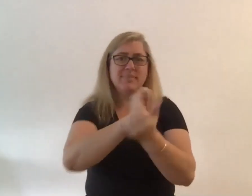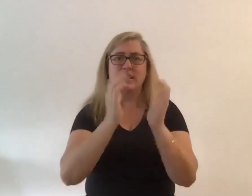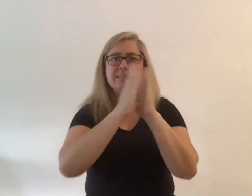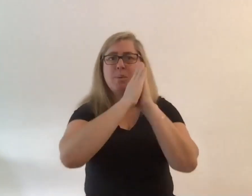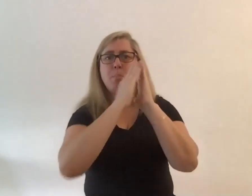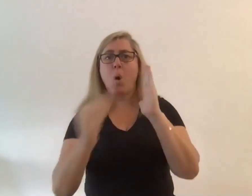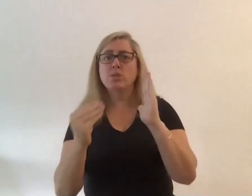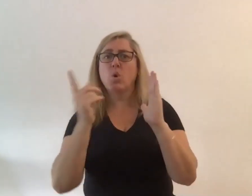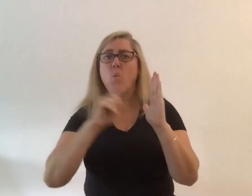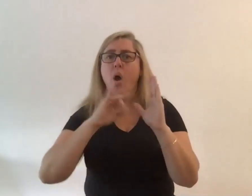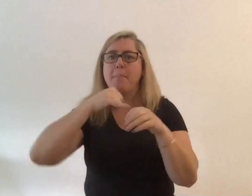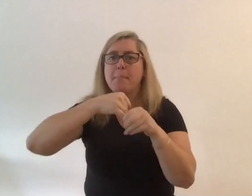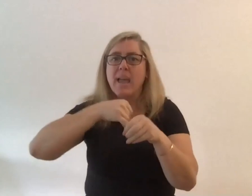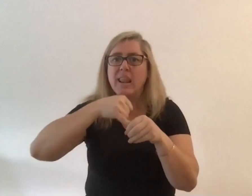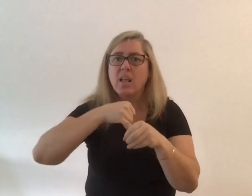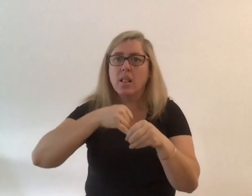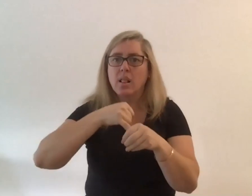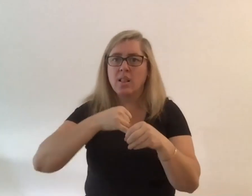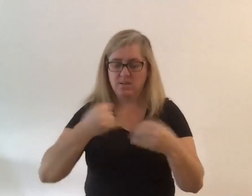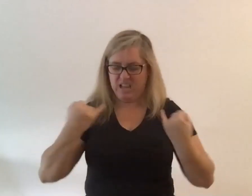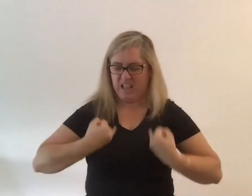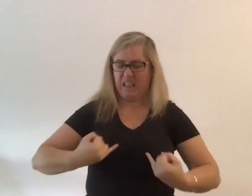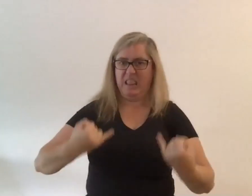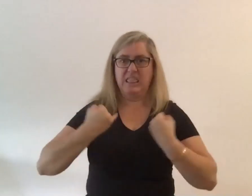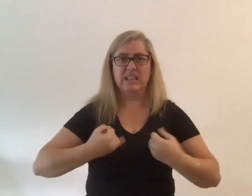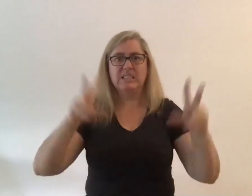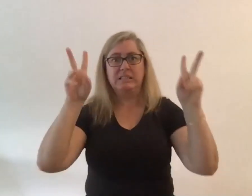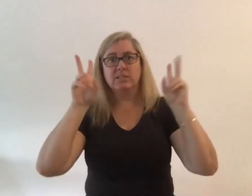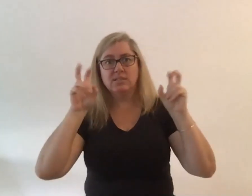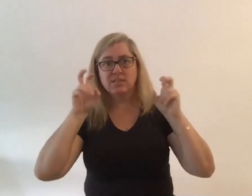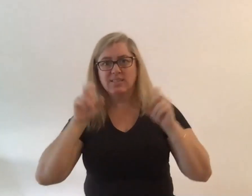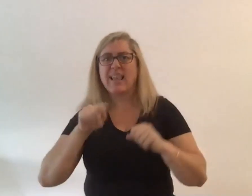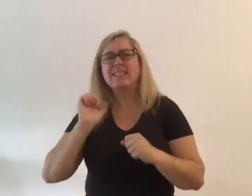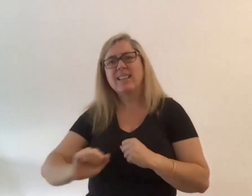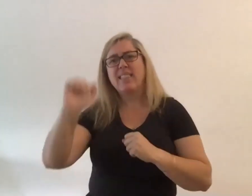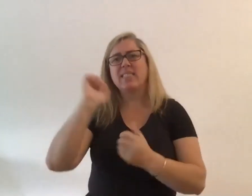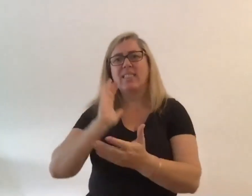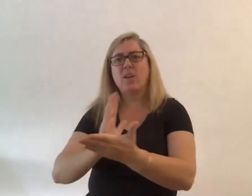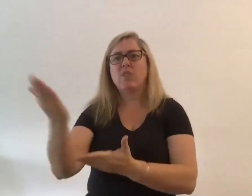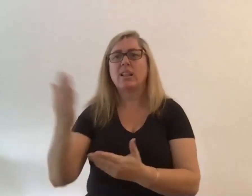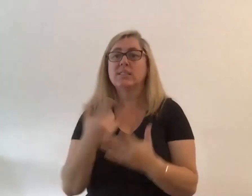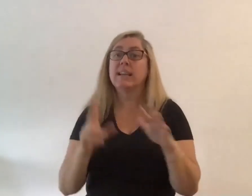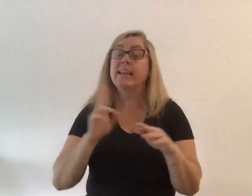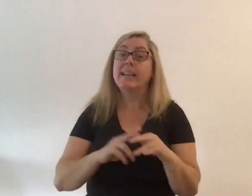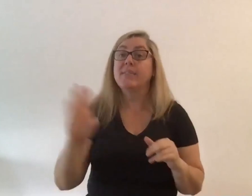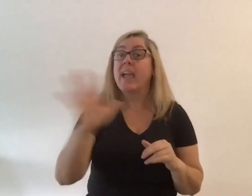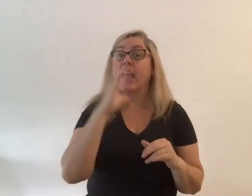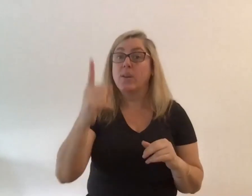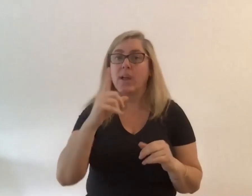mental illness you know illness who uses an illness to describe their reality so if you if anyone out there can invent a new term